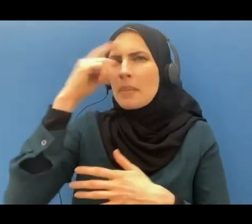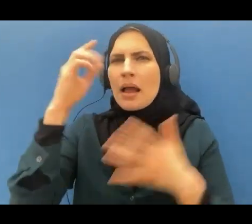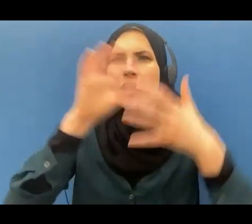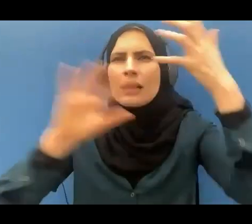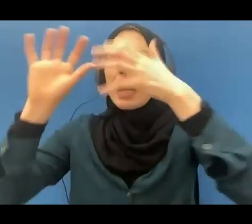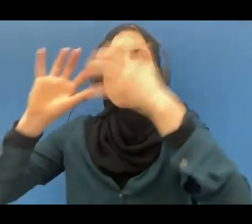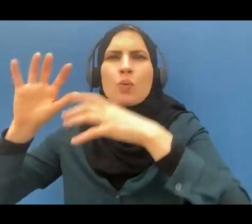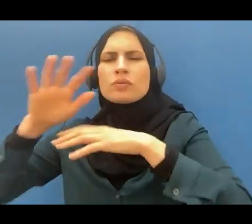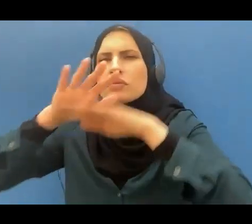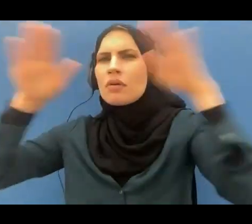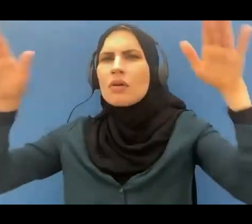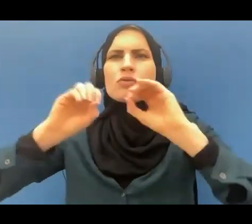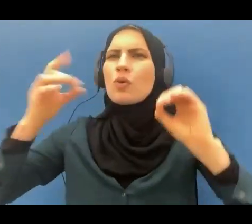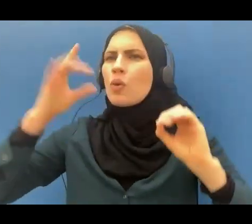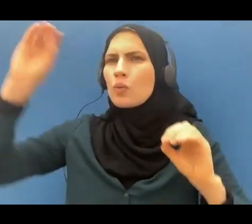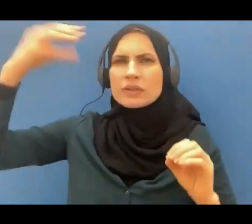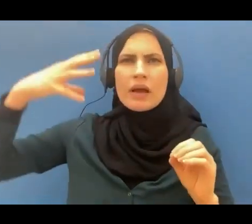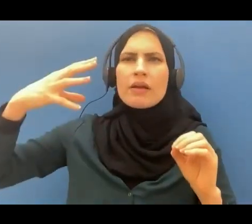the sunlight or the sun heat even